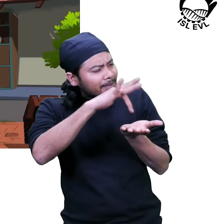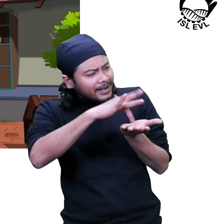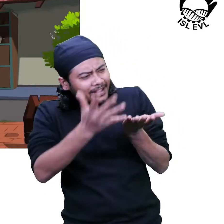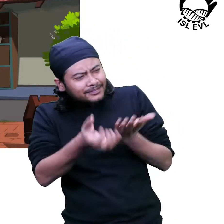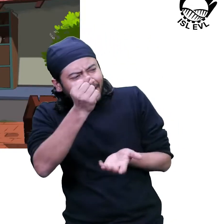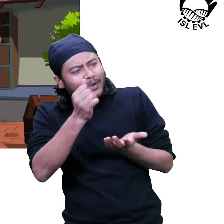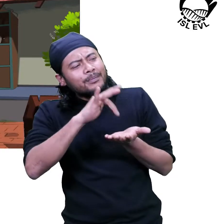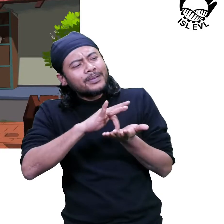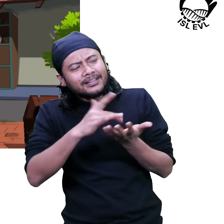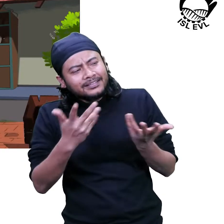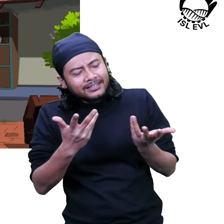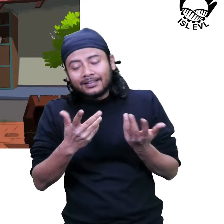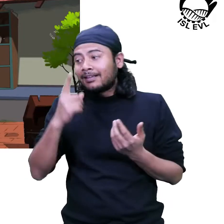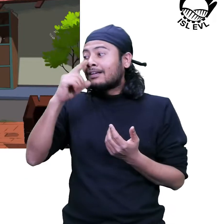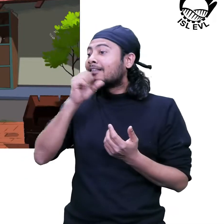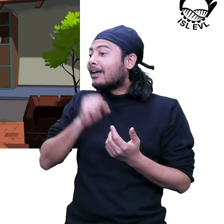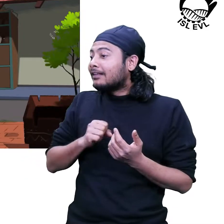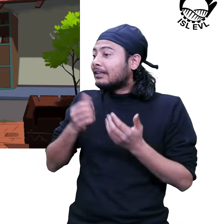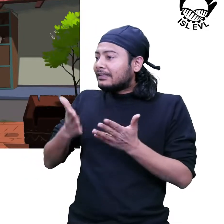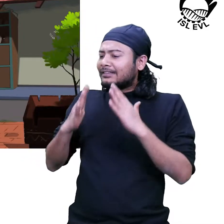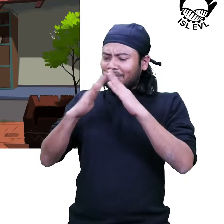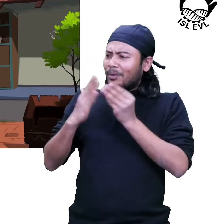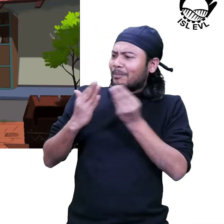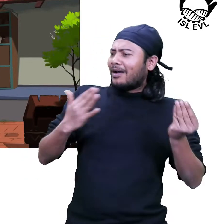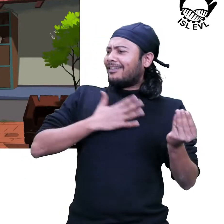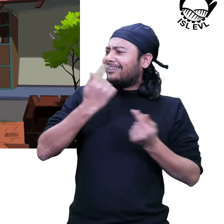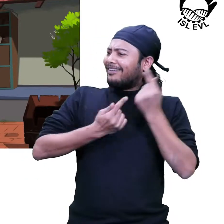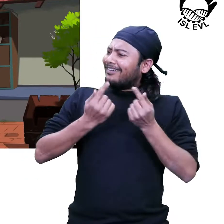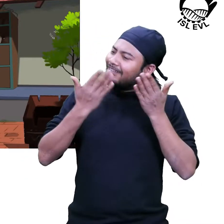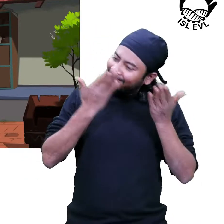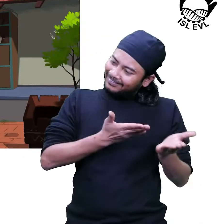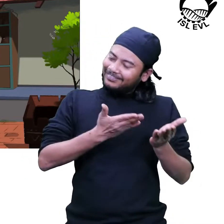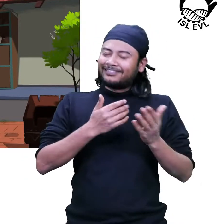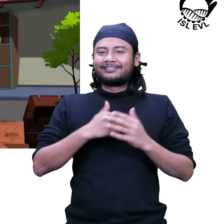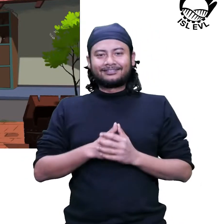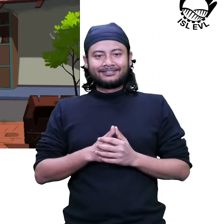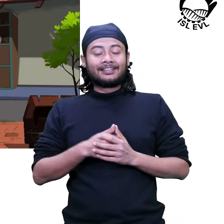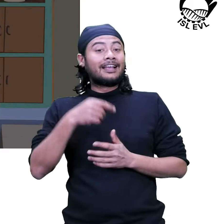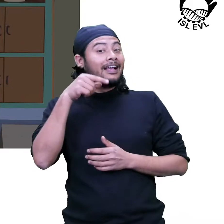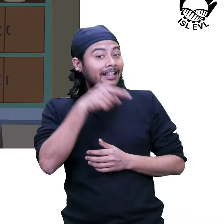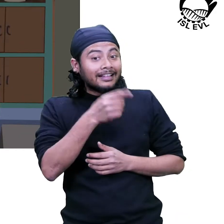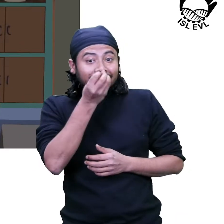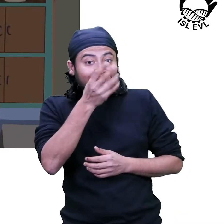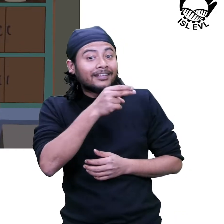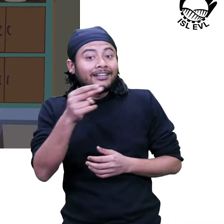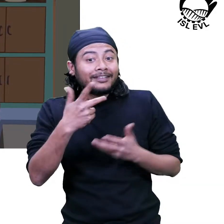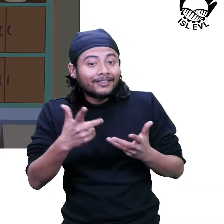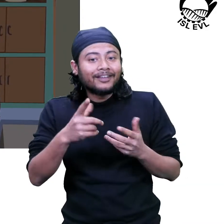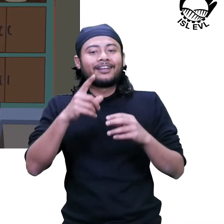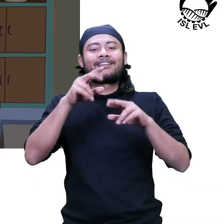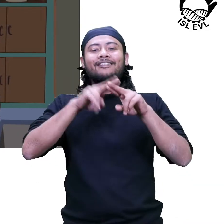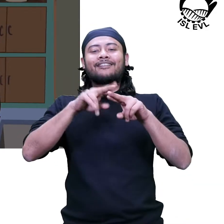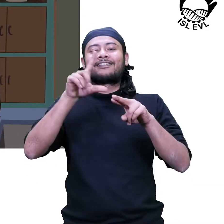Grandma, we found these in the nearby playground. This is called flame lily